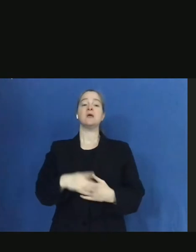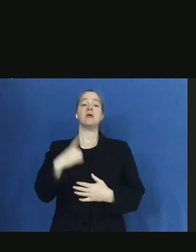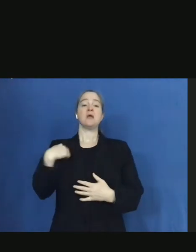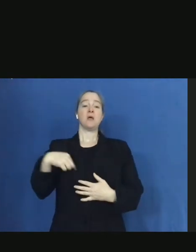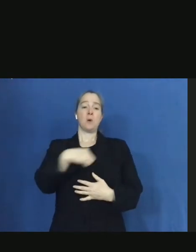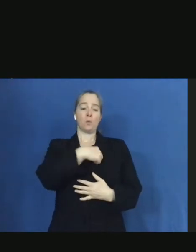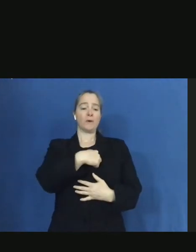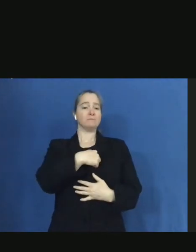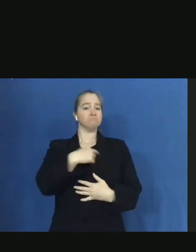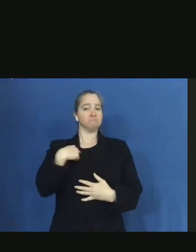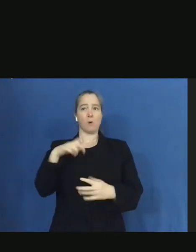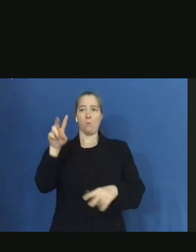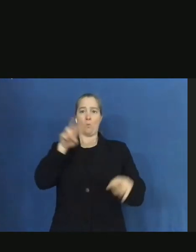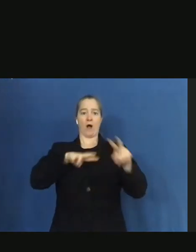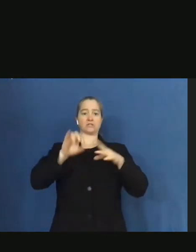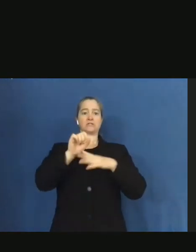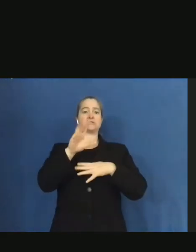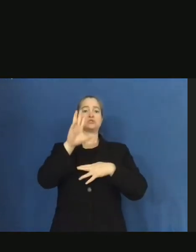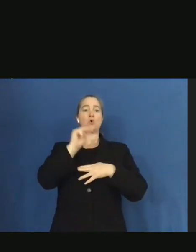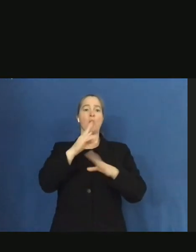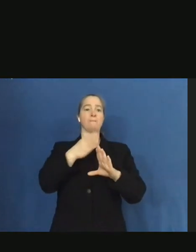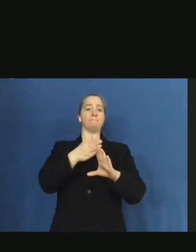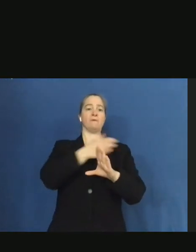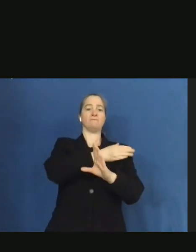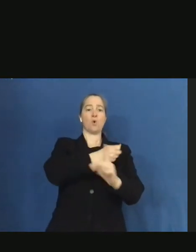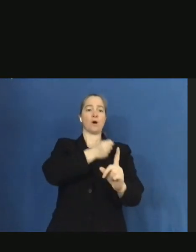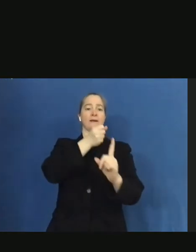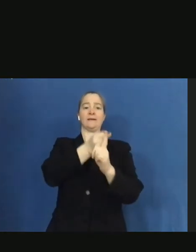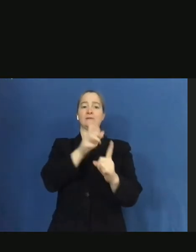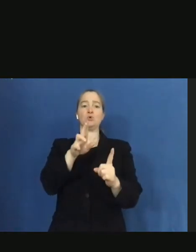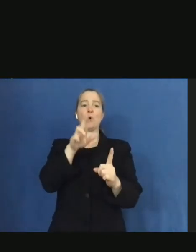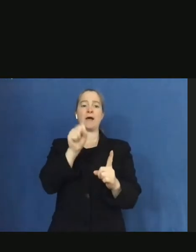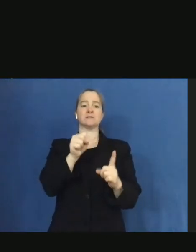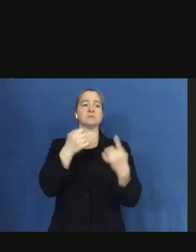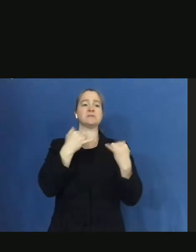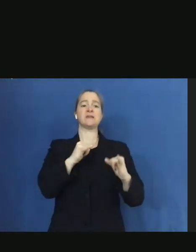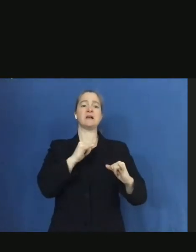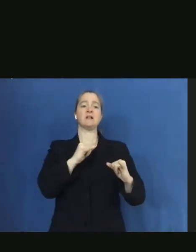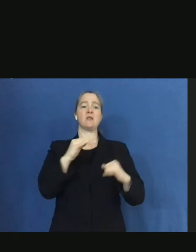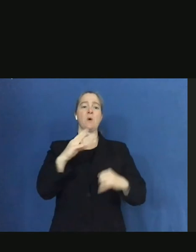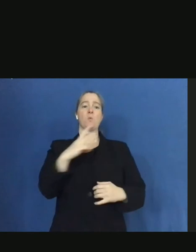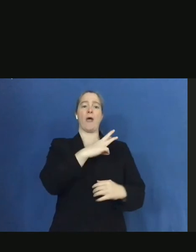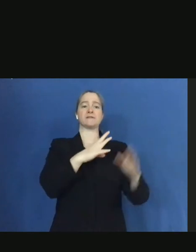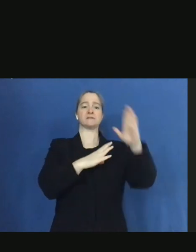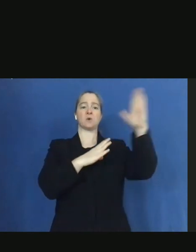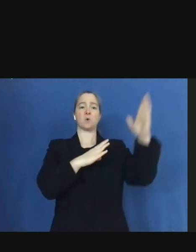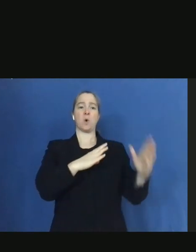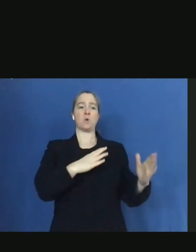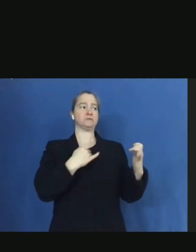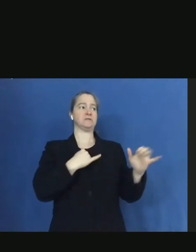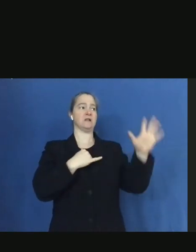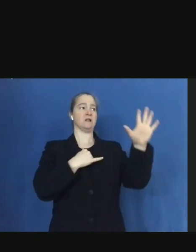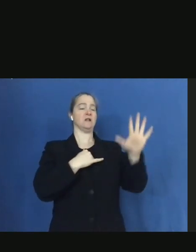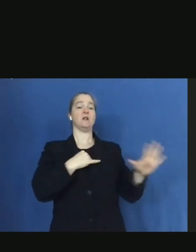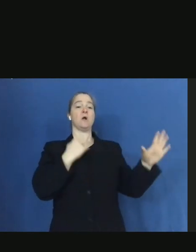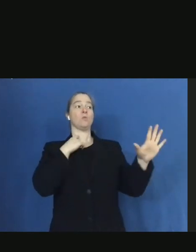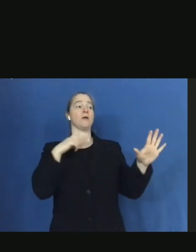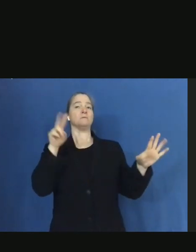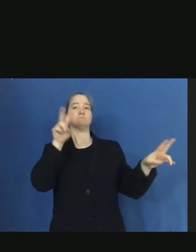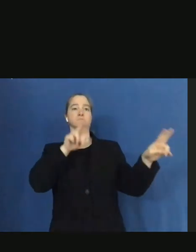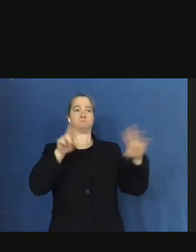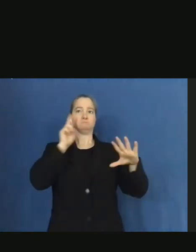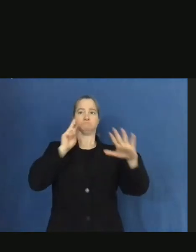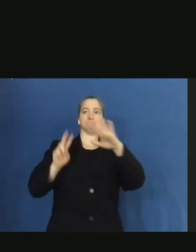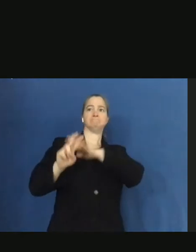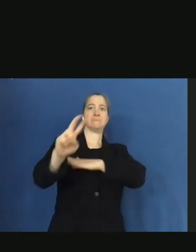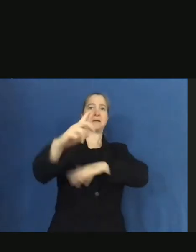before it even entered the U.S. while it was still off the West Coast. We do this to anticipate impacts and timing so that we can be